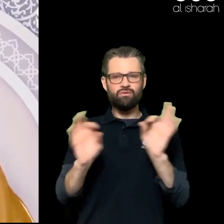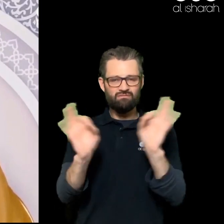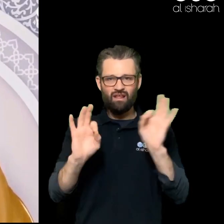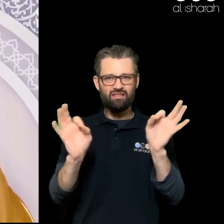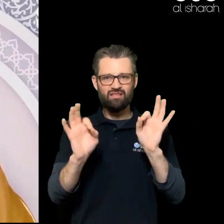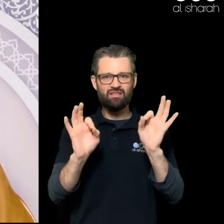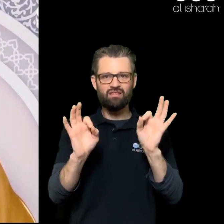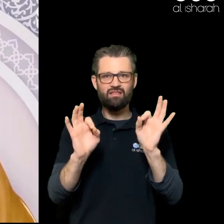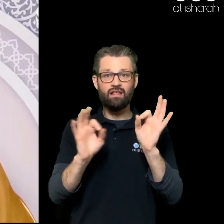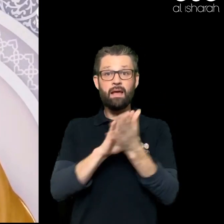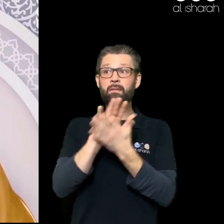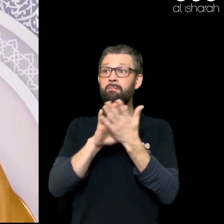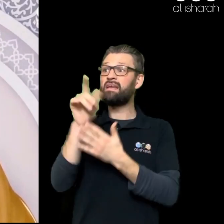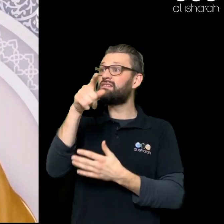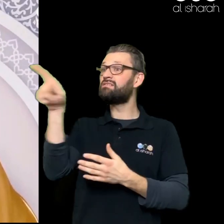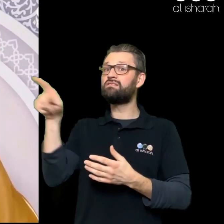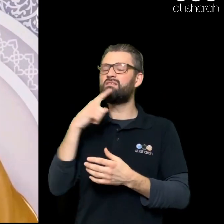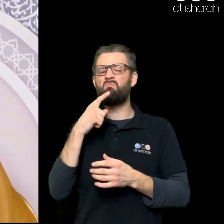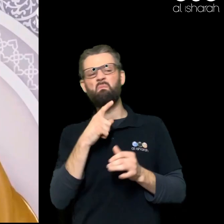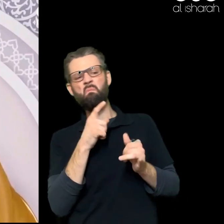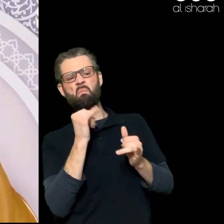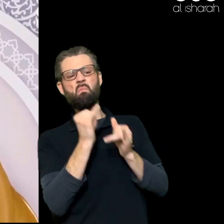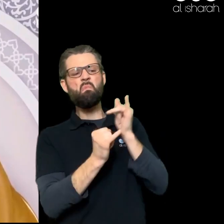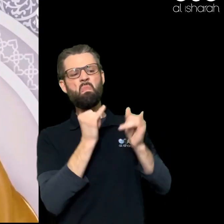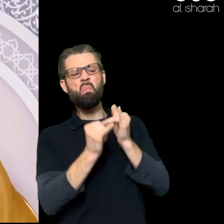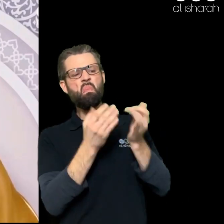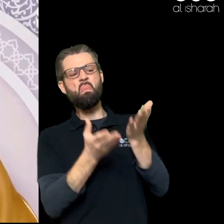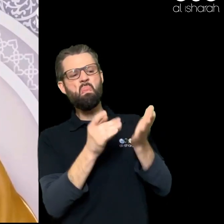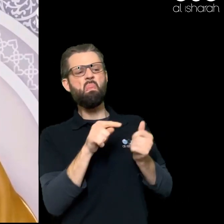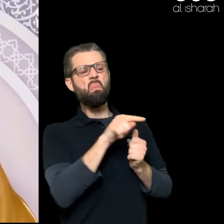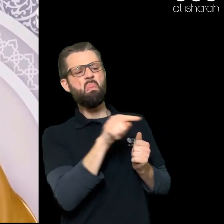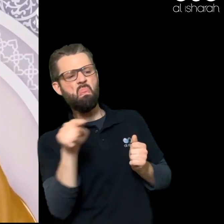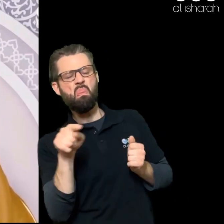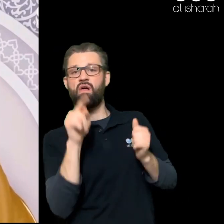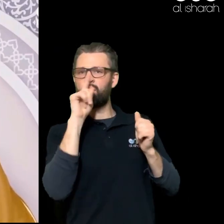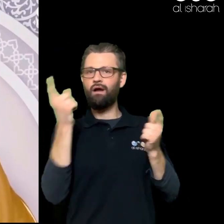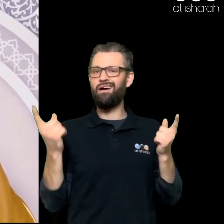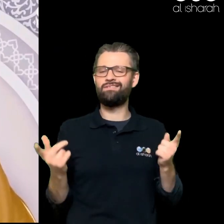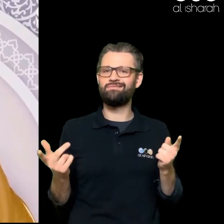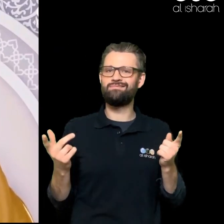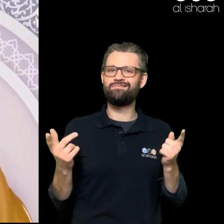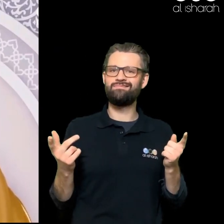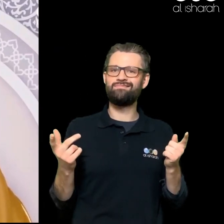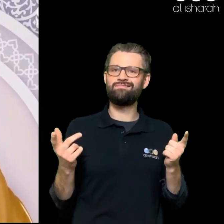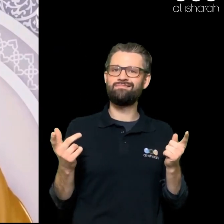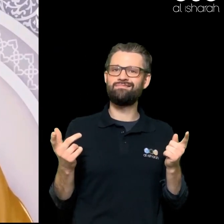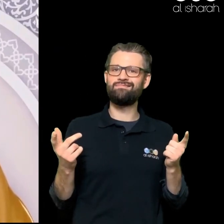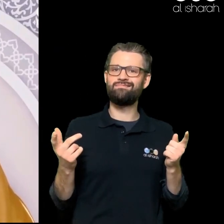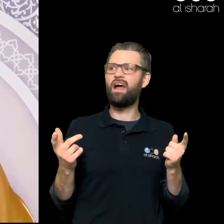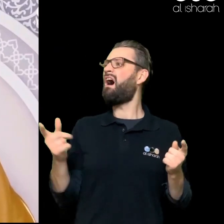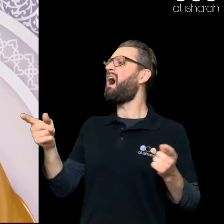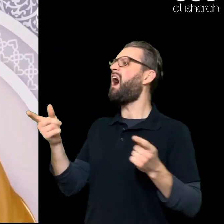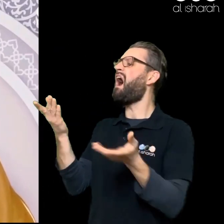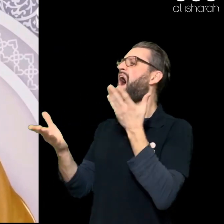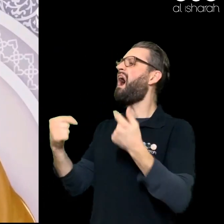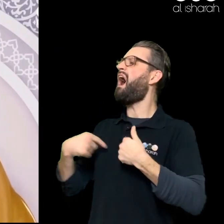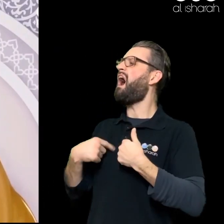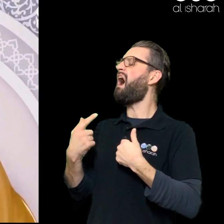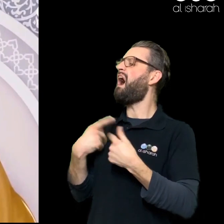You to someone else Nor Will we be able To compare Someone else to us Because if they were Covered too Then you know what We